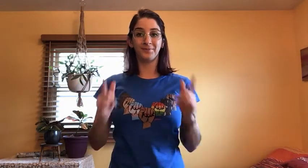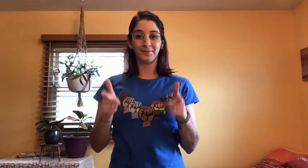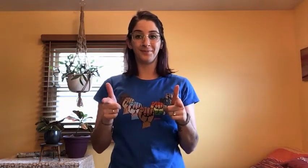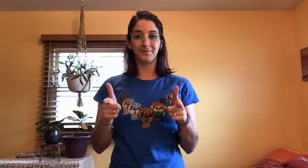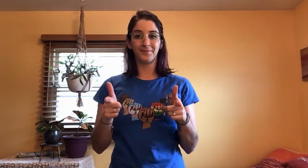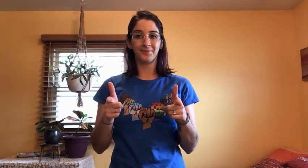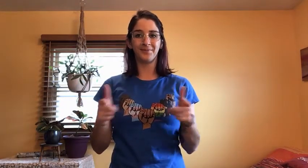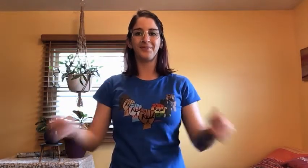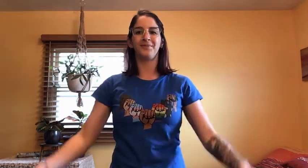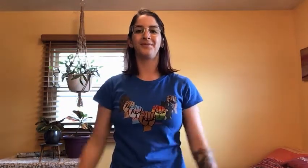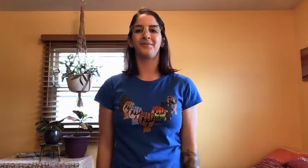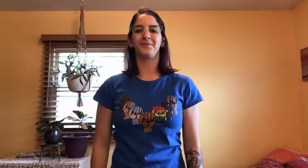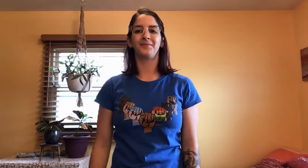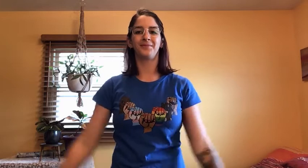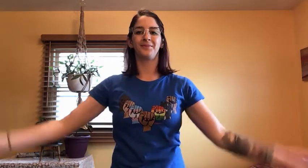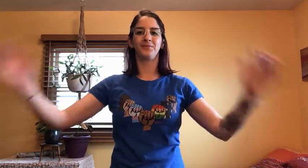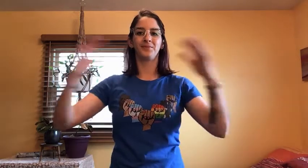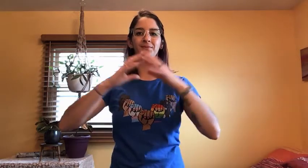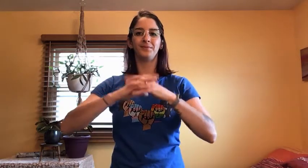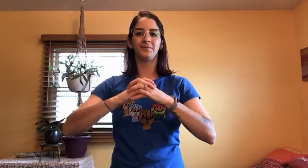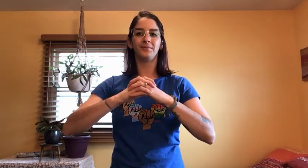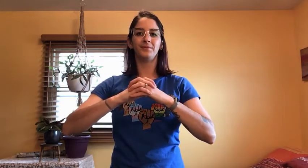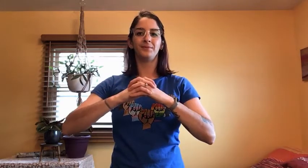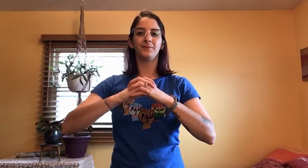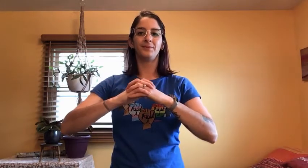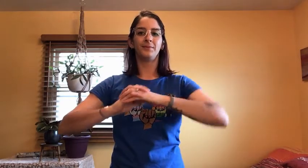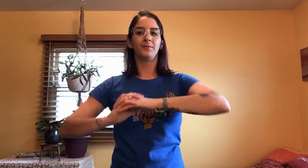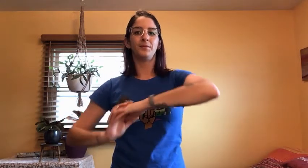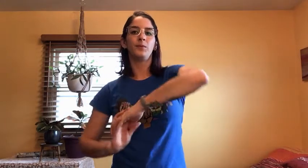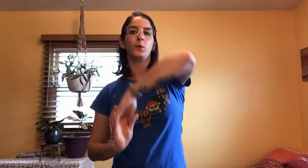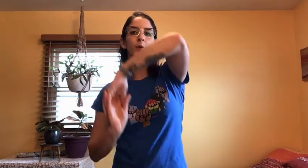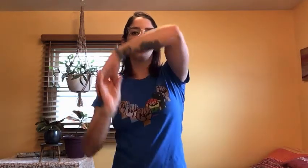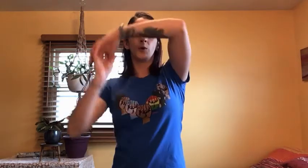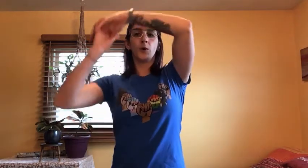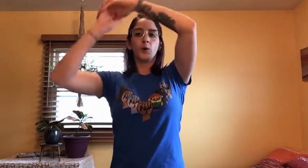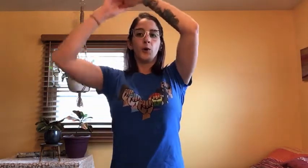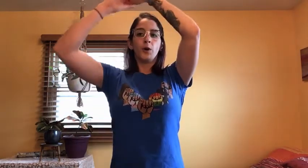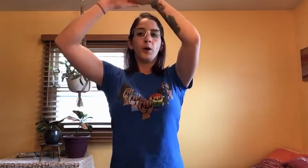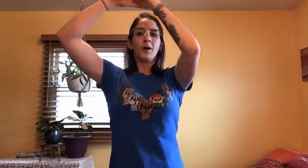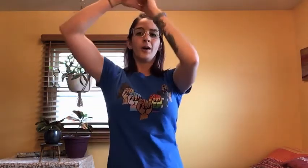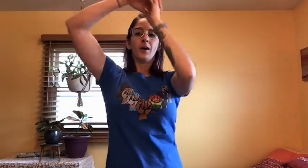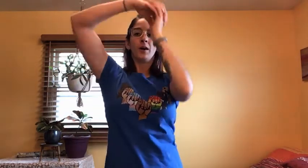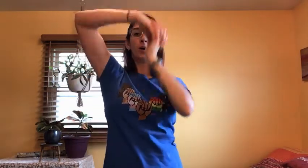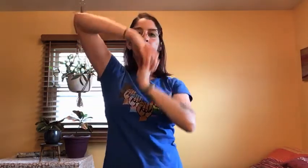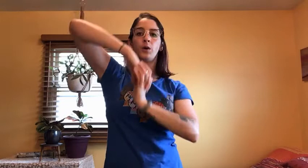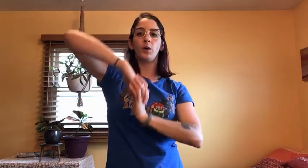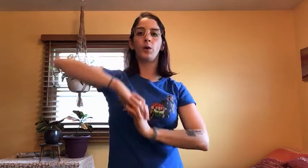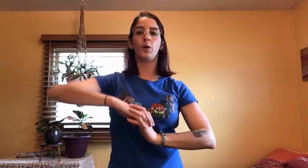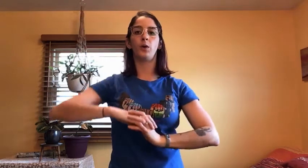Now it's your turn. Put your hands in front. Breathe in as you move up. Breathe out as you move